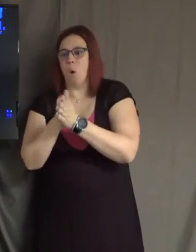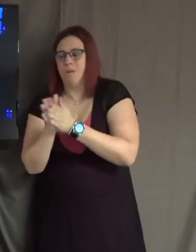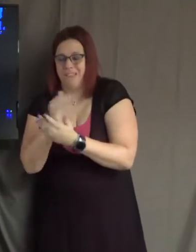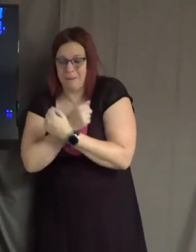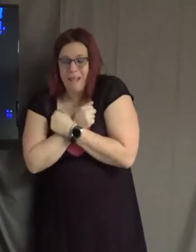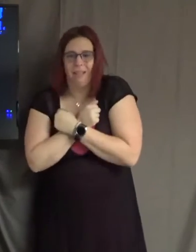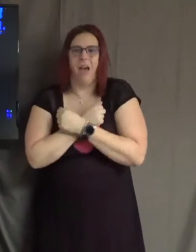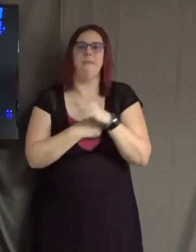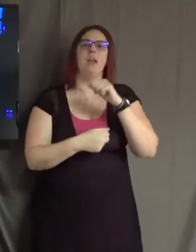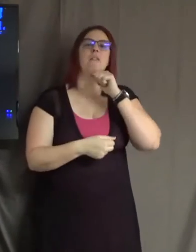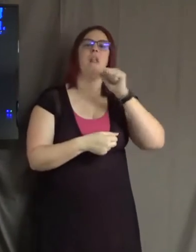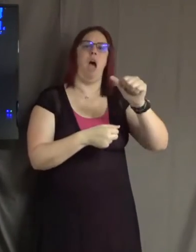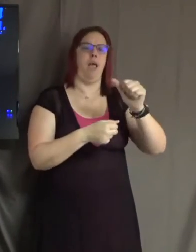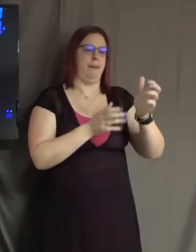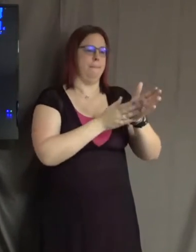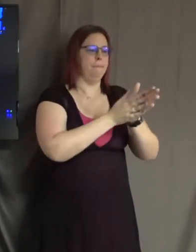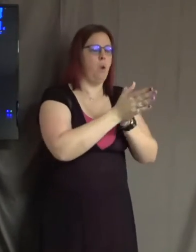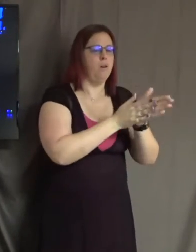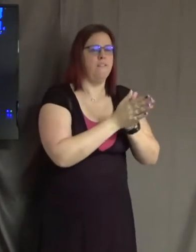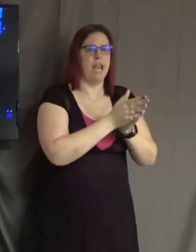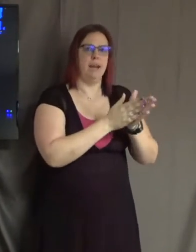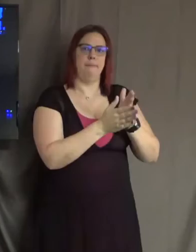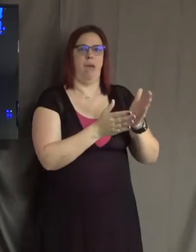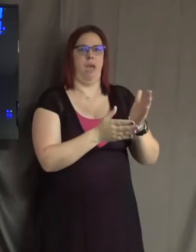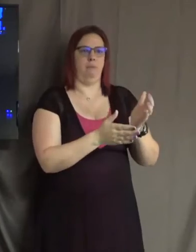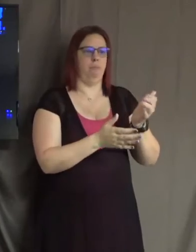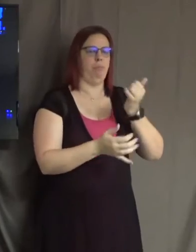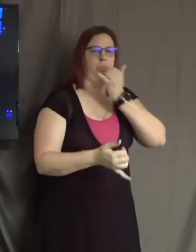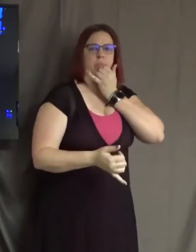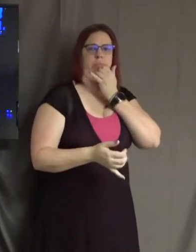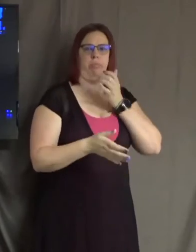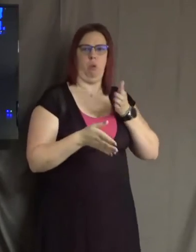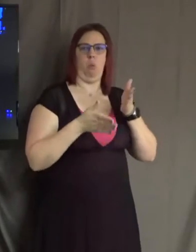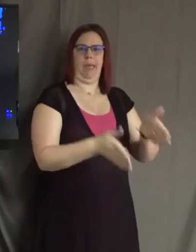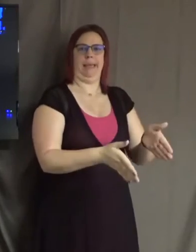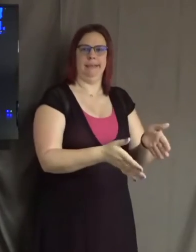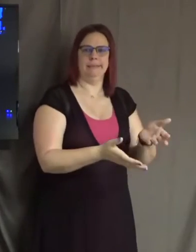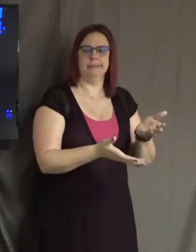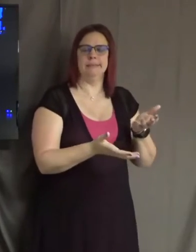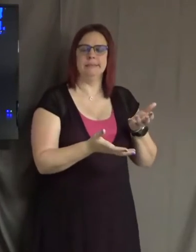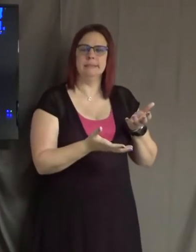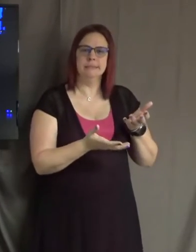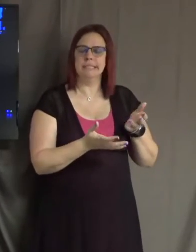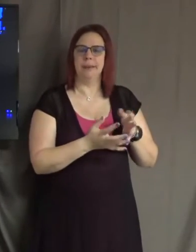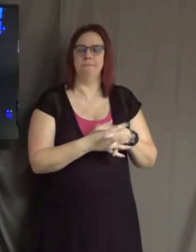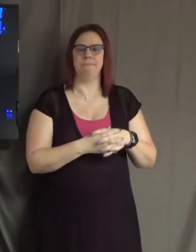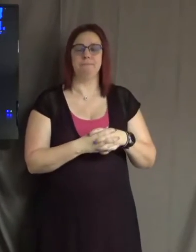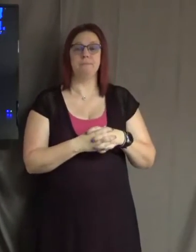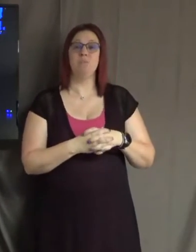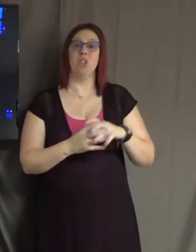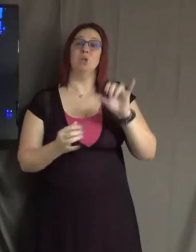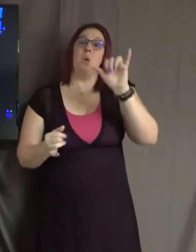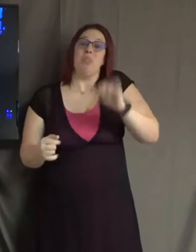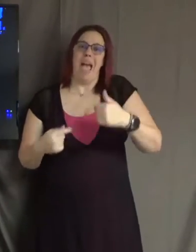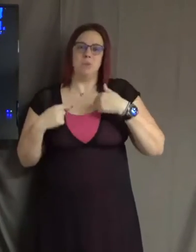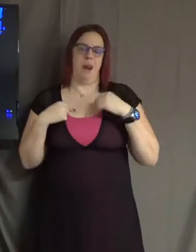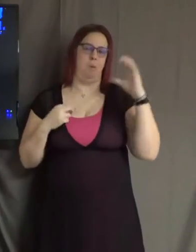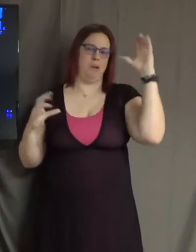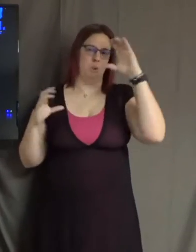and motivated in the wrong ways that Jesus is talking about. And that's what I want to explore today. That transcending